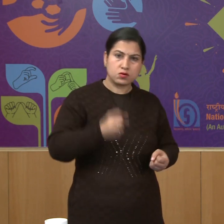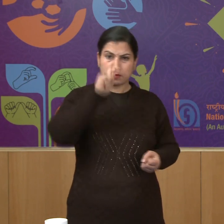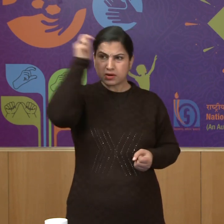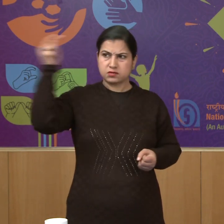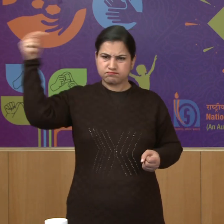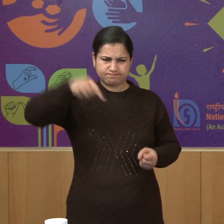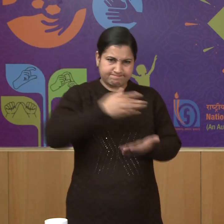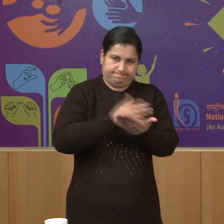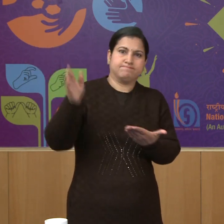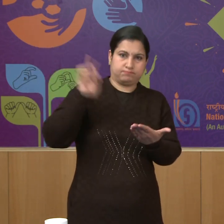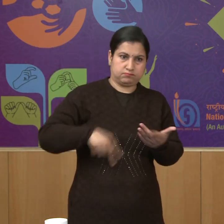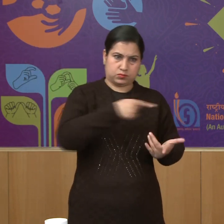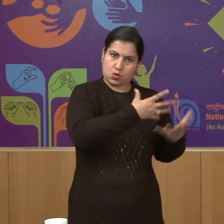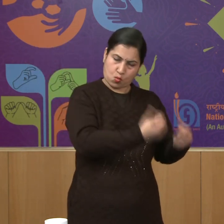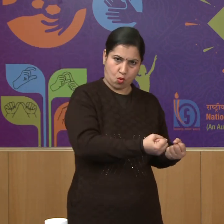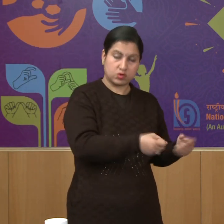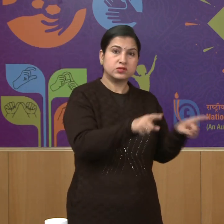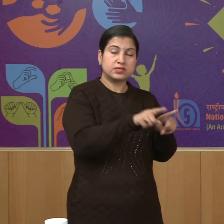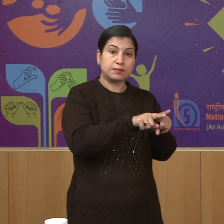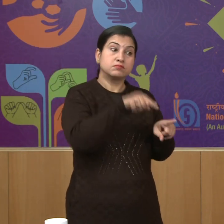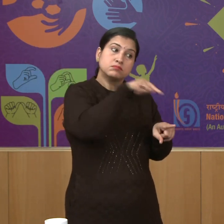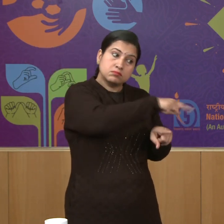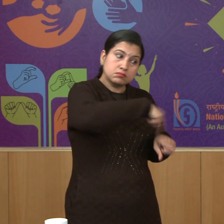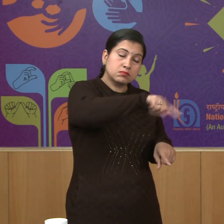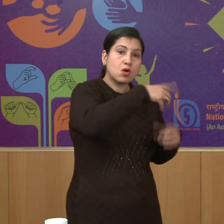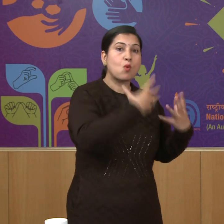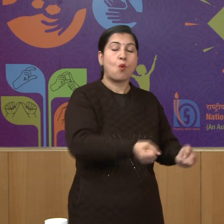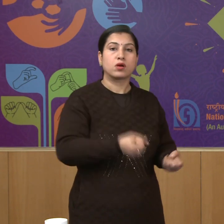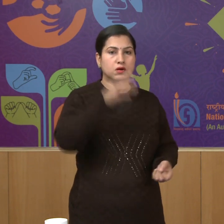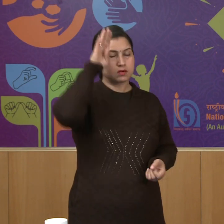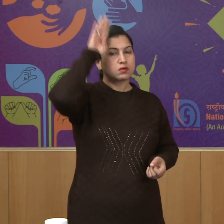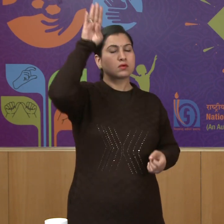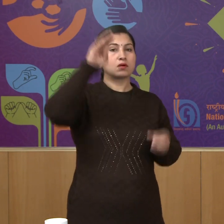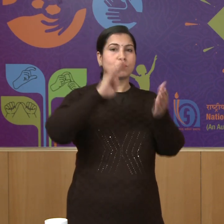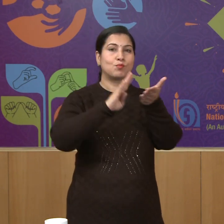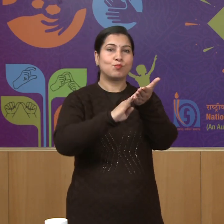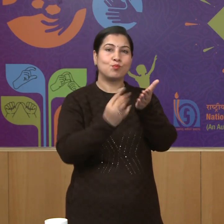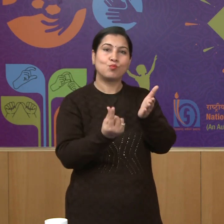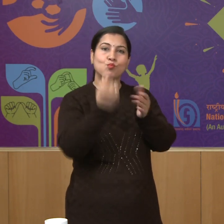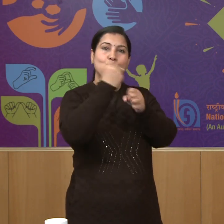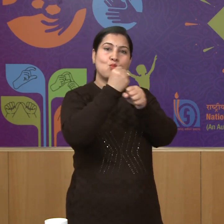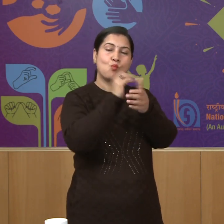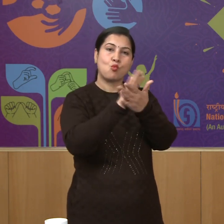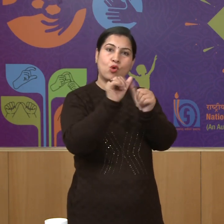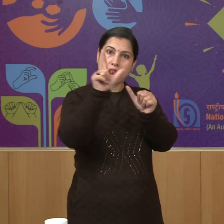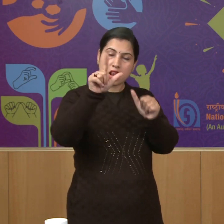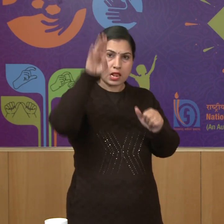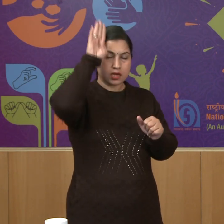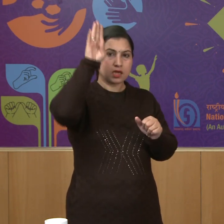make Mughal King Bahadur Shah Zafar the